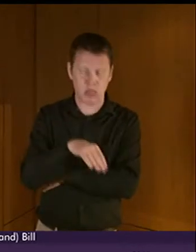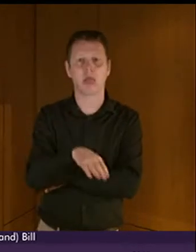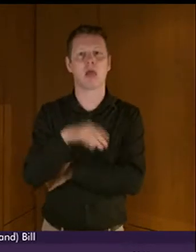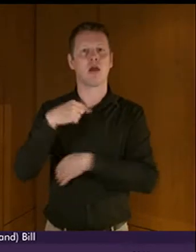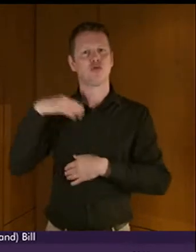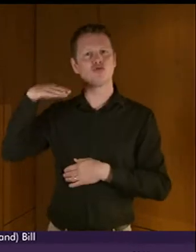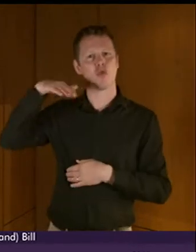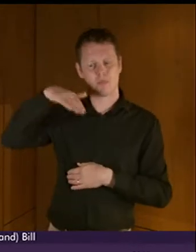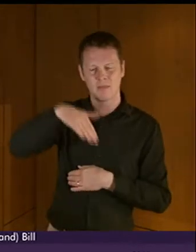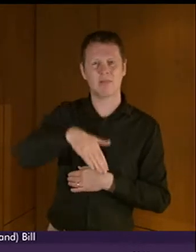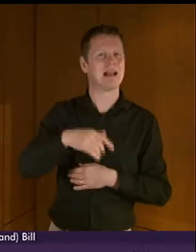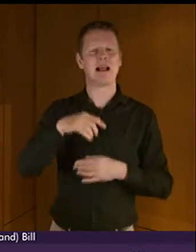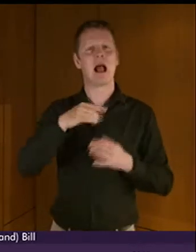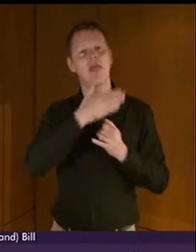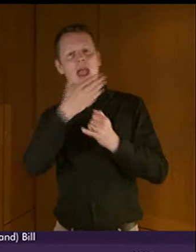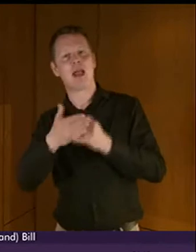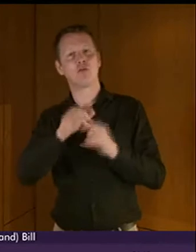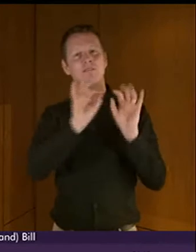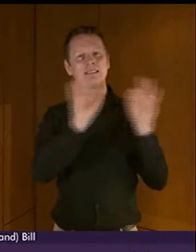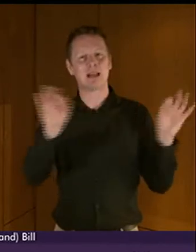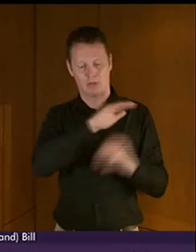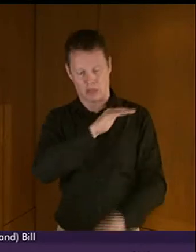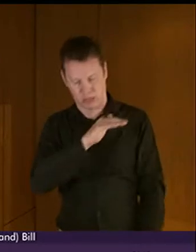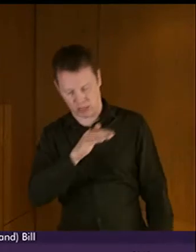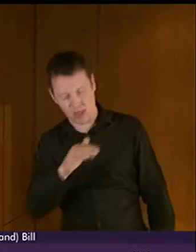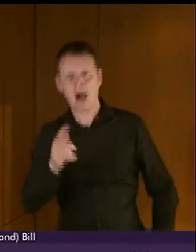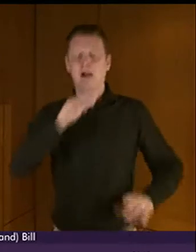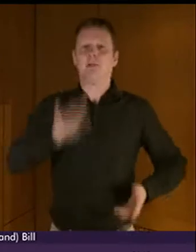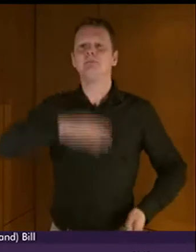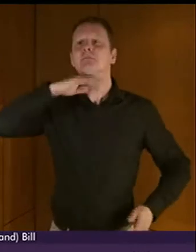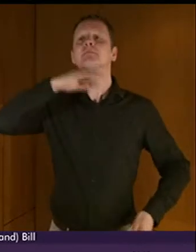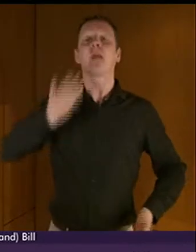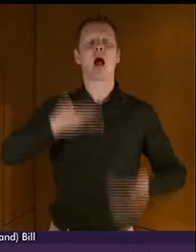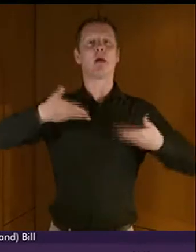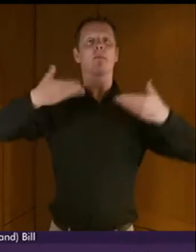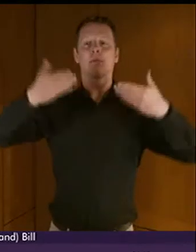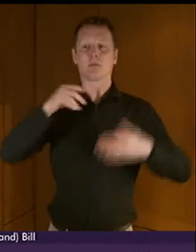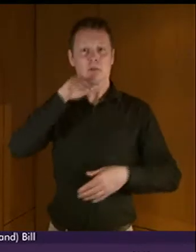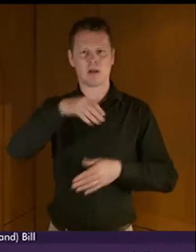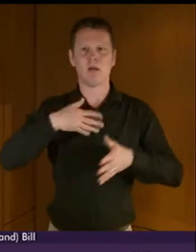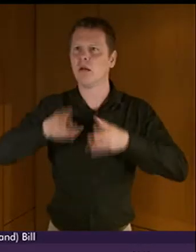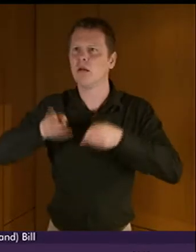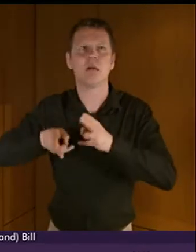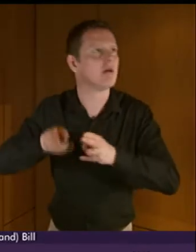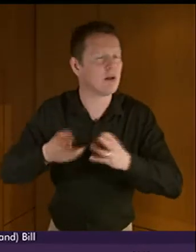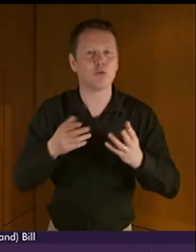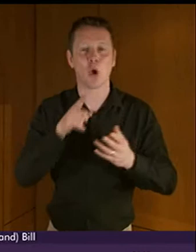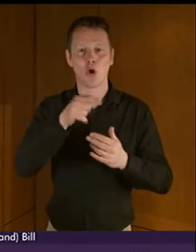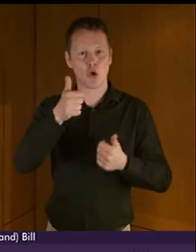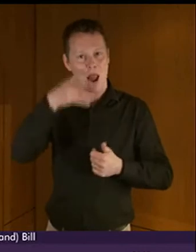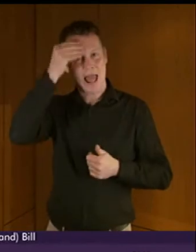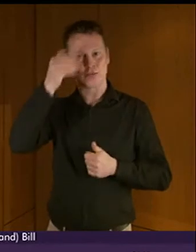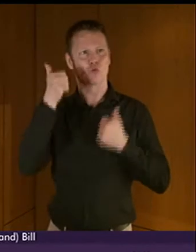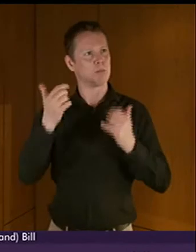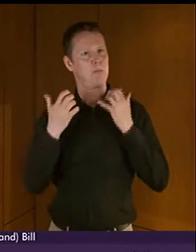tend to drop our voices at the end of the sentence, at the end of the sentence, and you don't know what they said. So that's a lesson in public